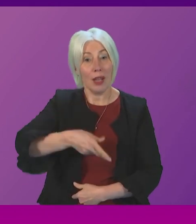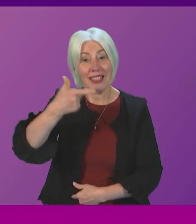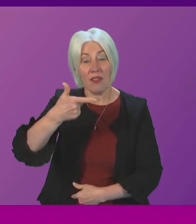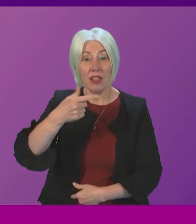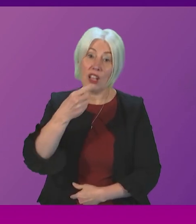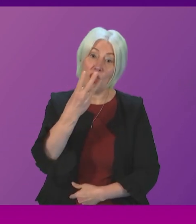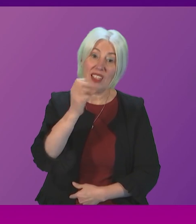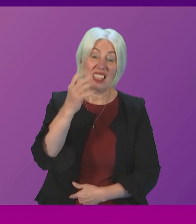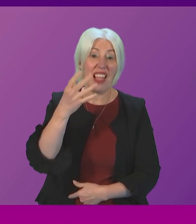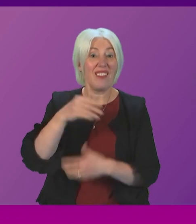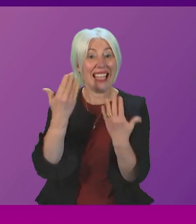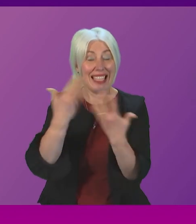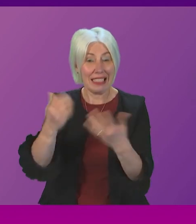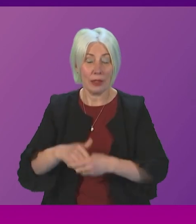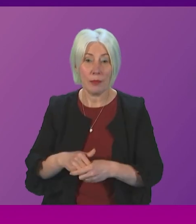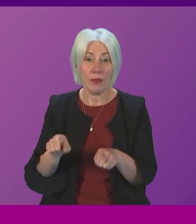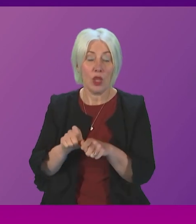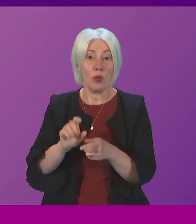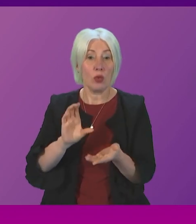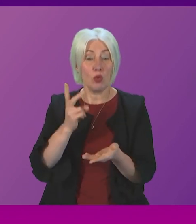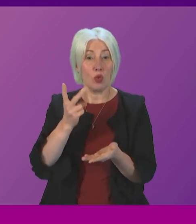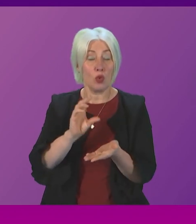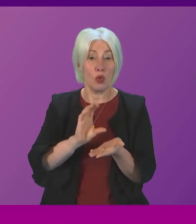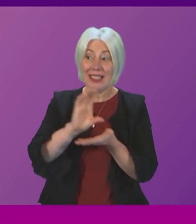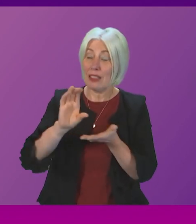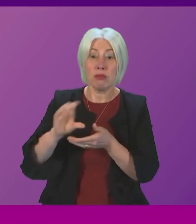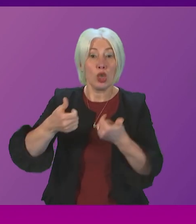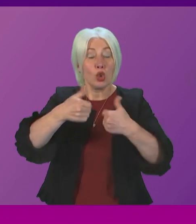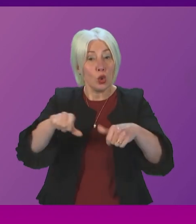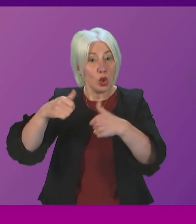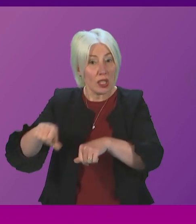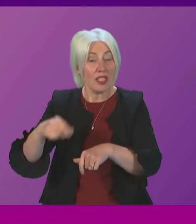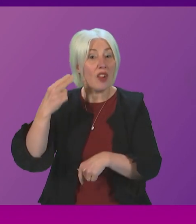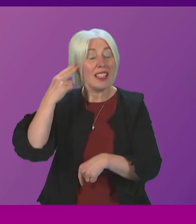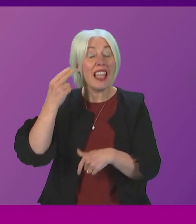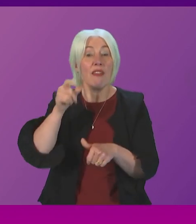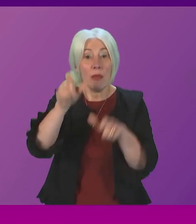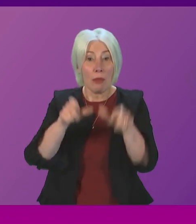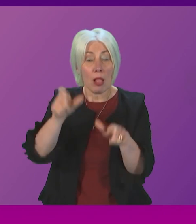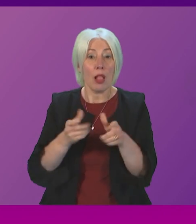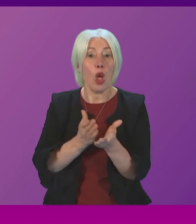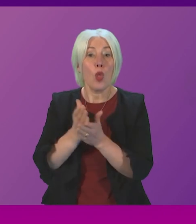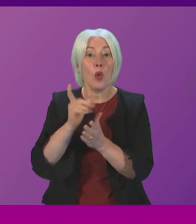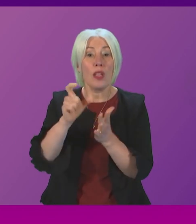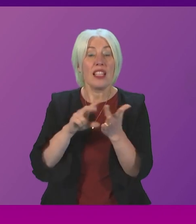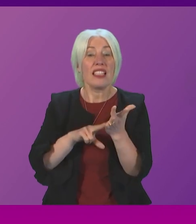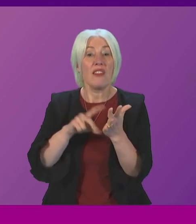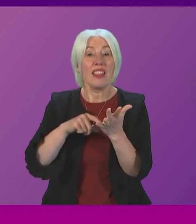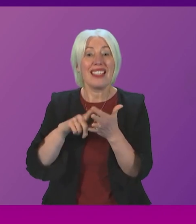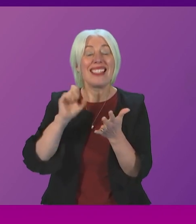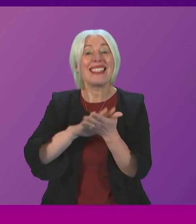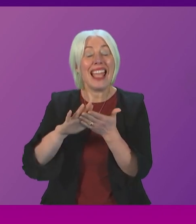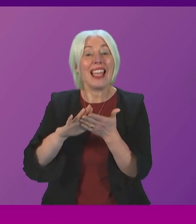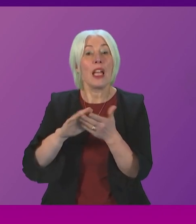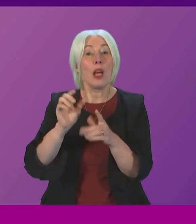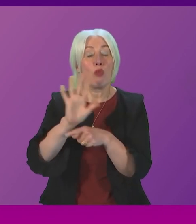days a year and we're investing in two technological solutions to improve communication for deaf people through our CivTech programme a